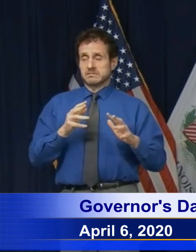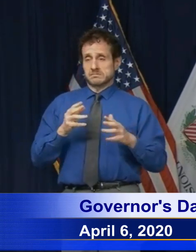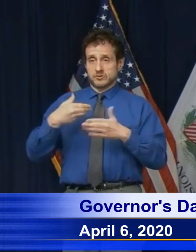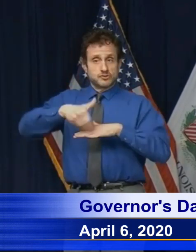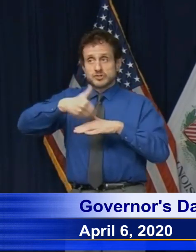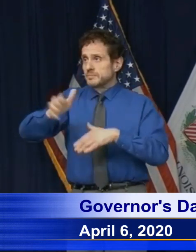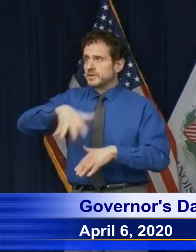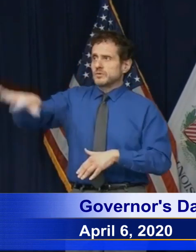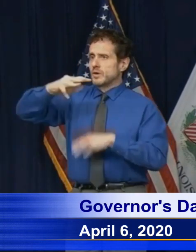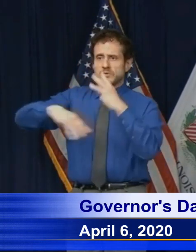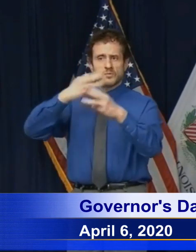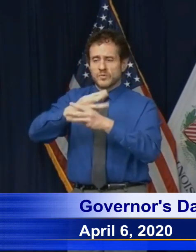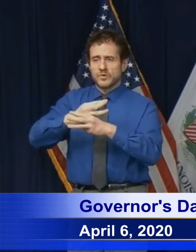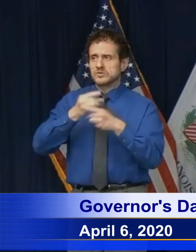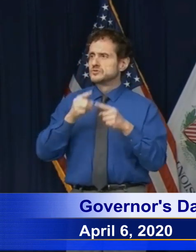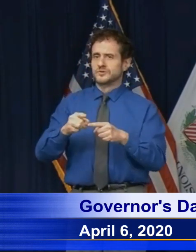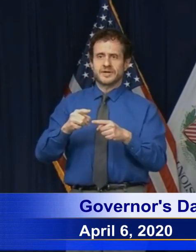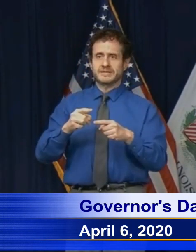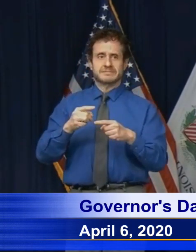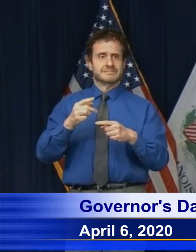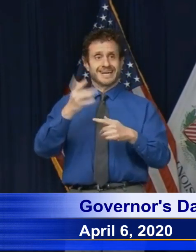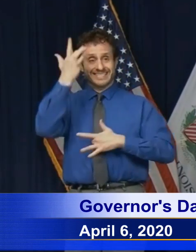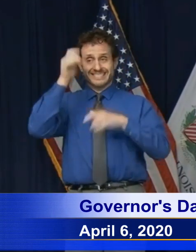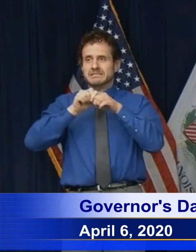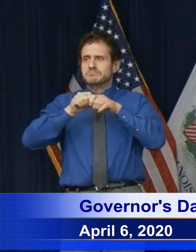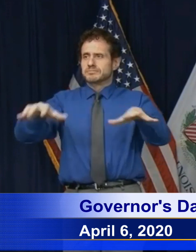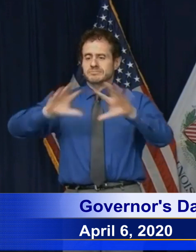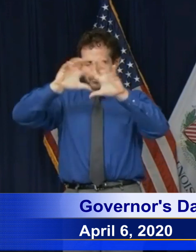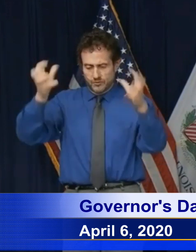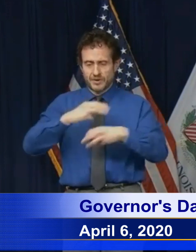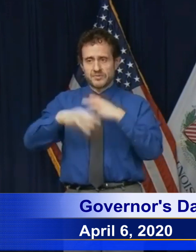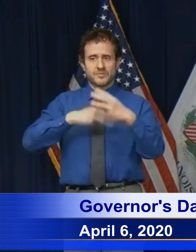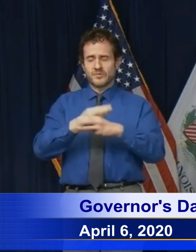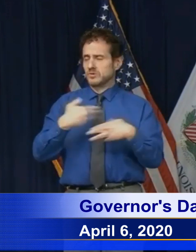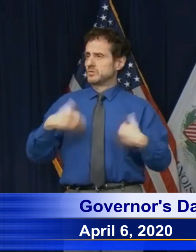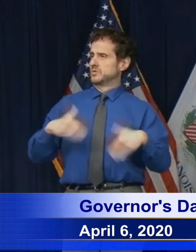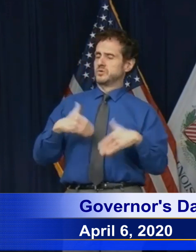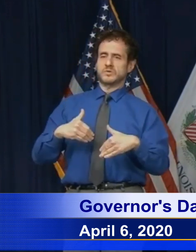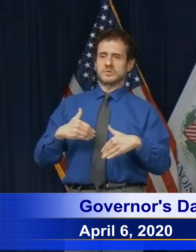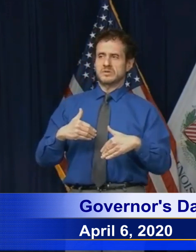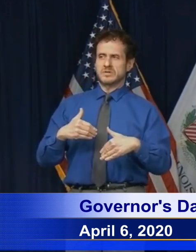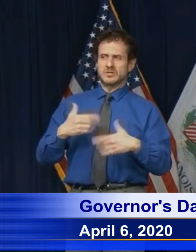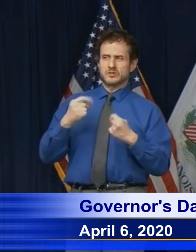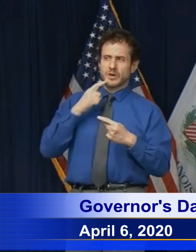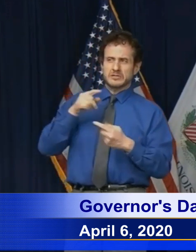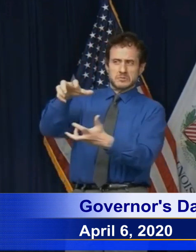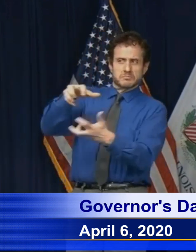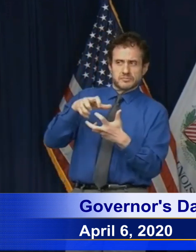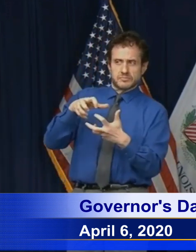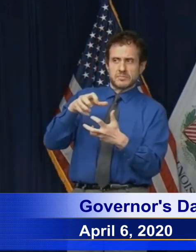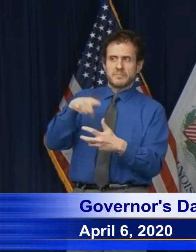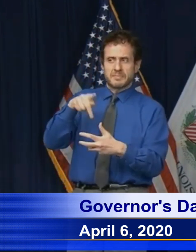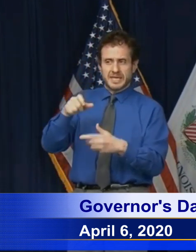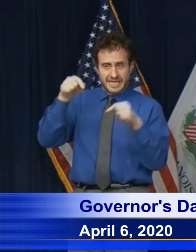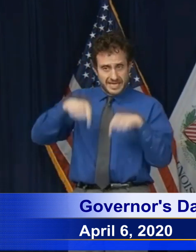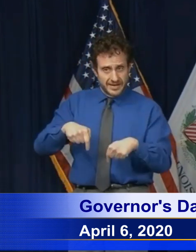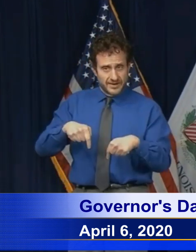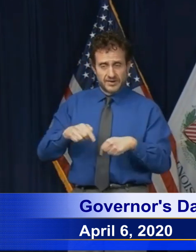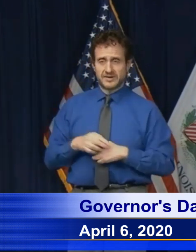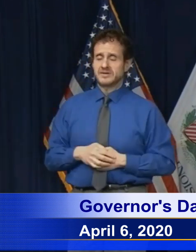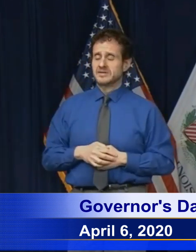across the world during a worldwide pandemic, and attempting to leave nothing to chance in all of that process.